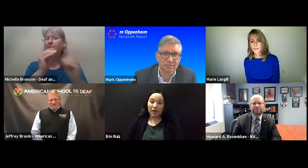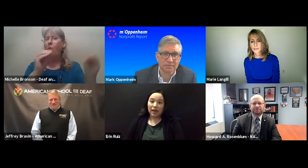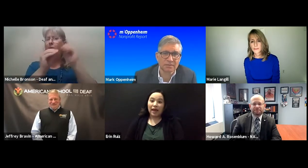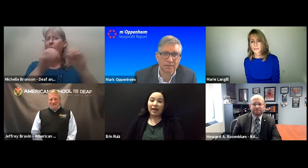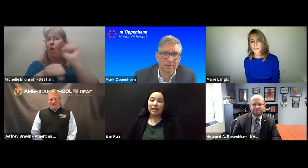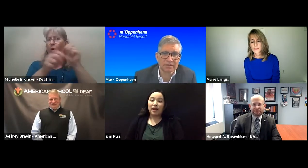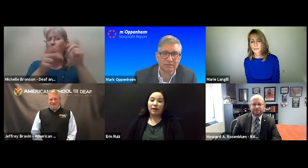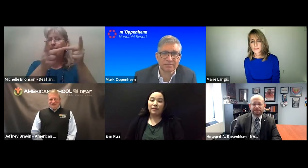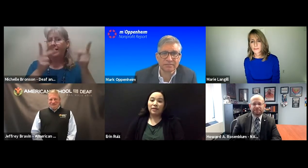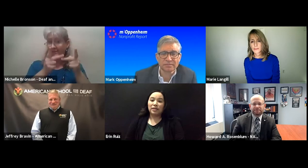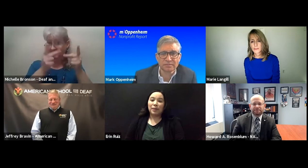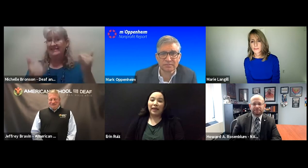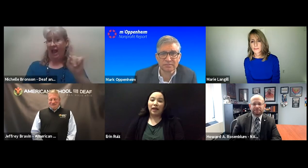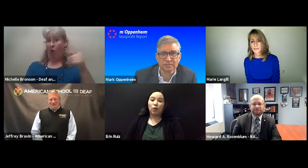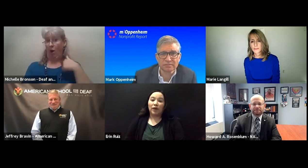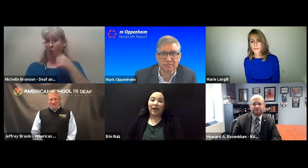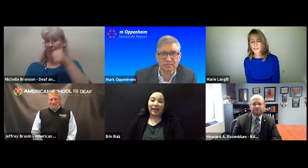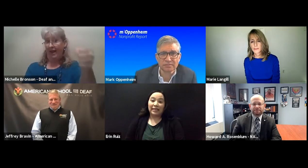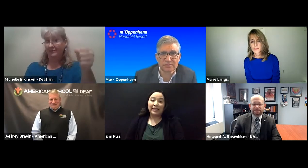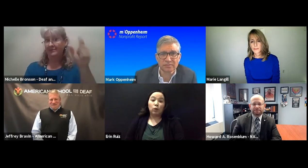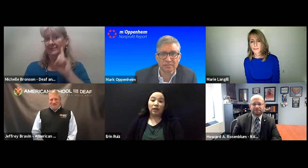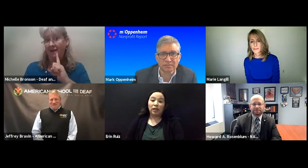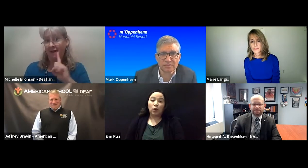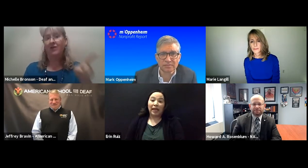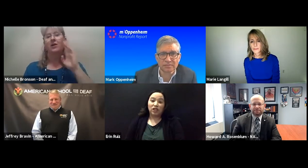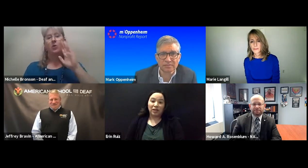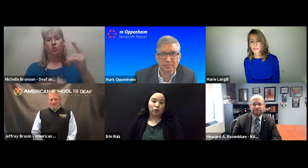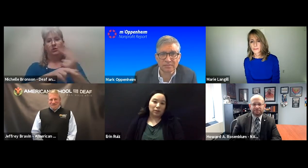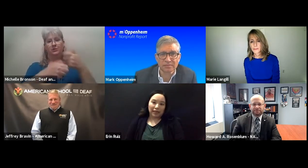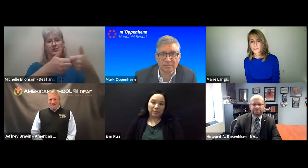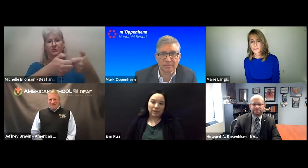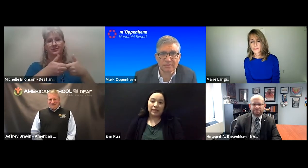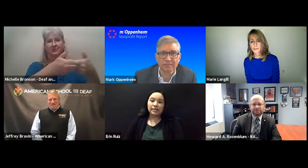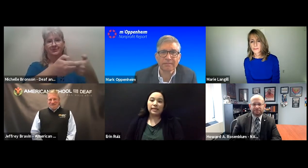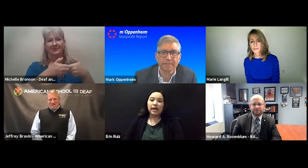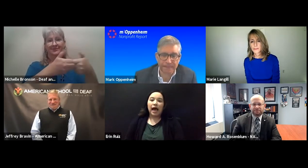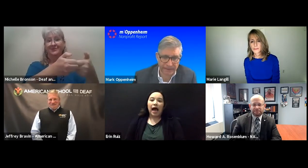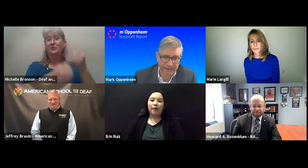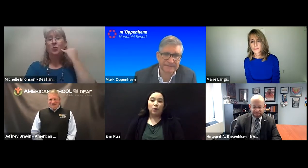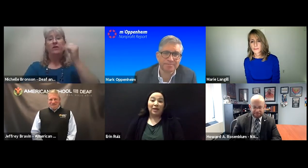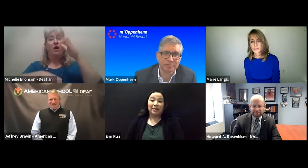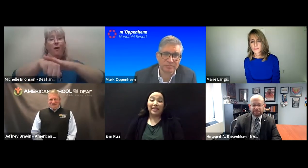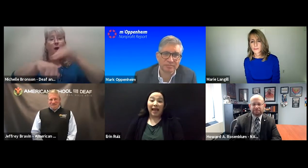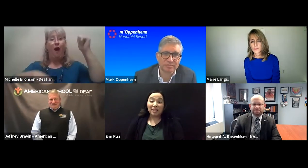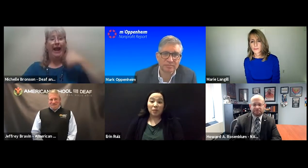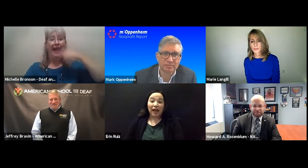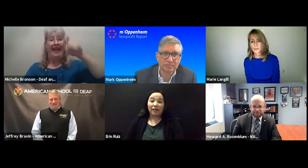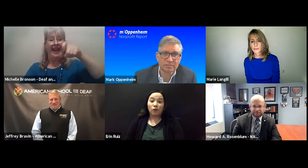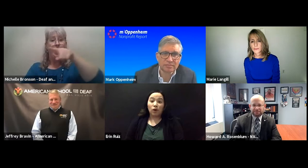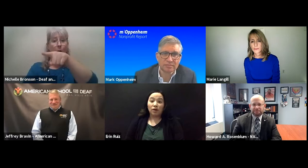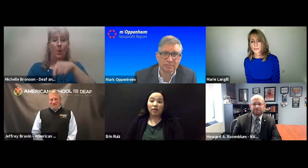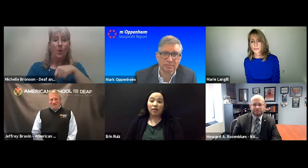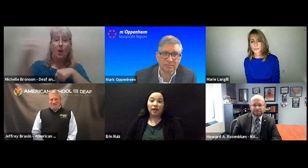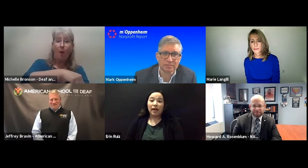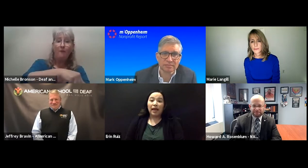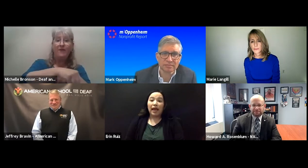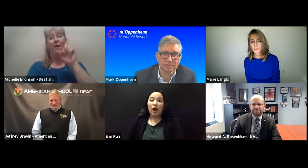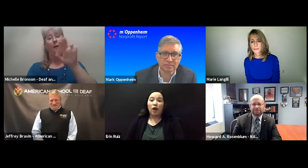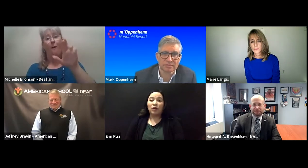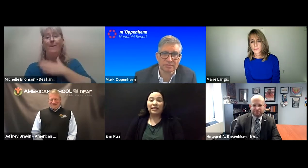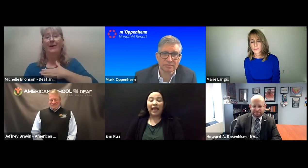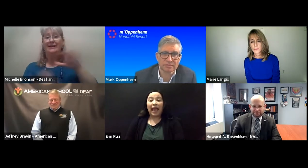forth, depending on what that is and what the location and where the placement is. You can text back and forth.